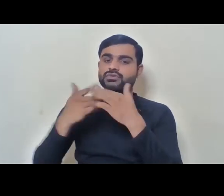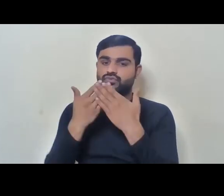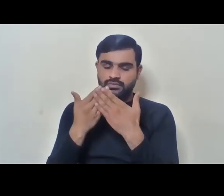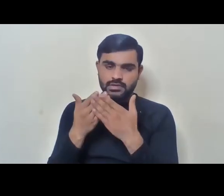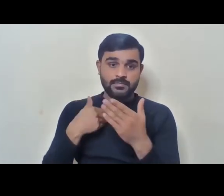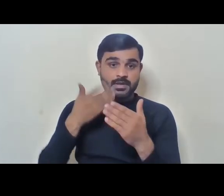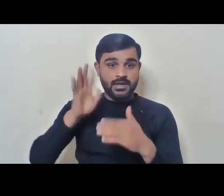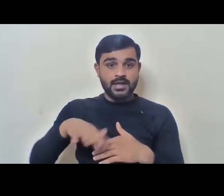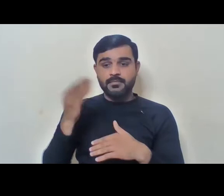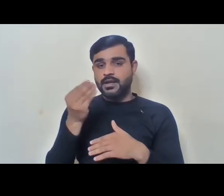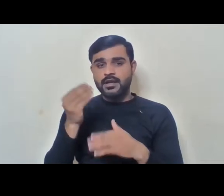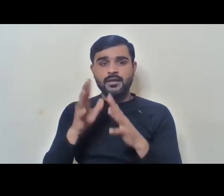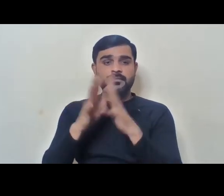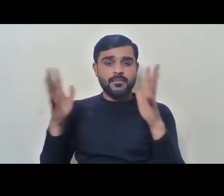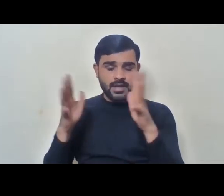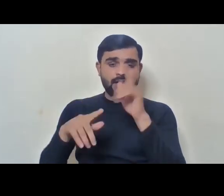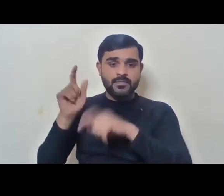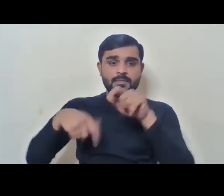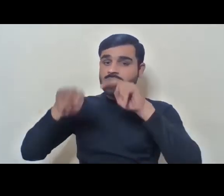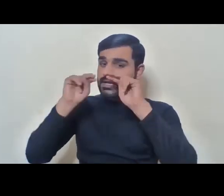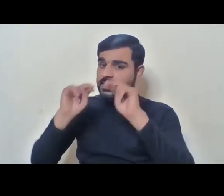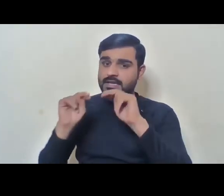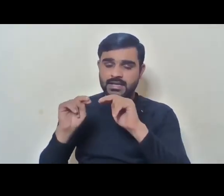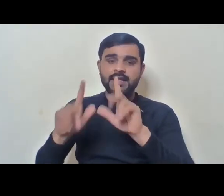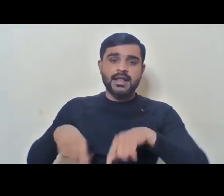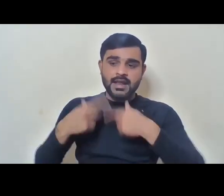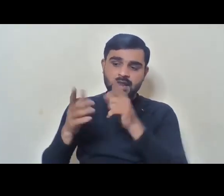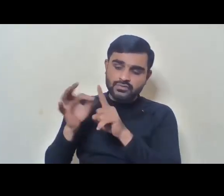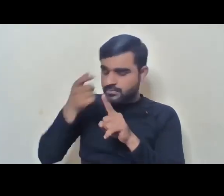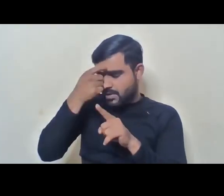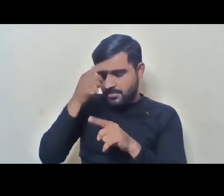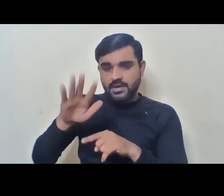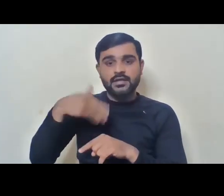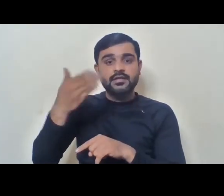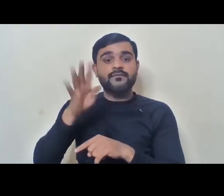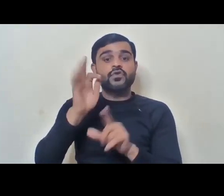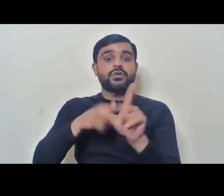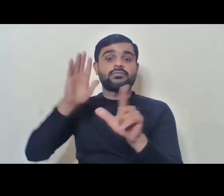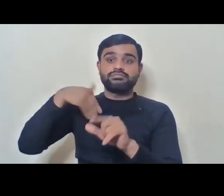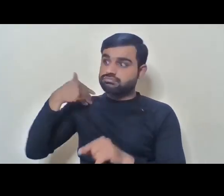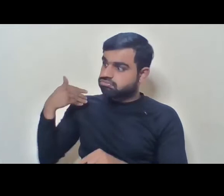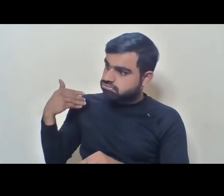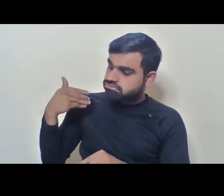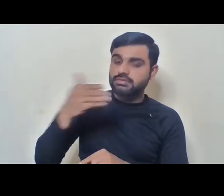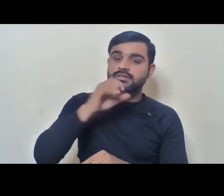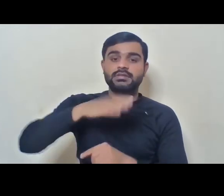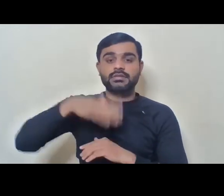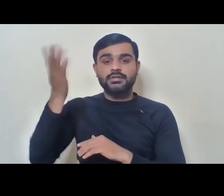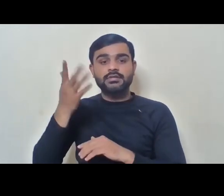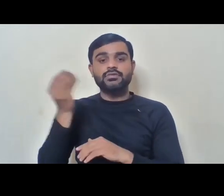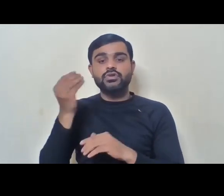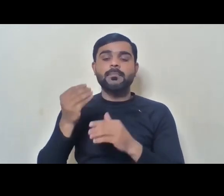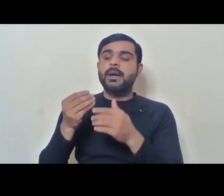we have got a big chunk of people who need who have livelihood issues. And after 40 years of age, we lose the parental